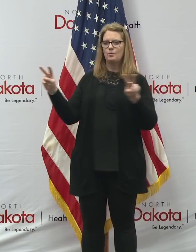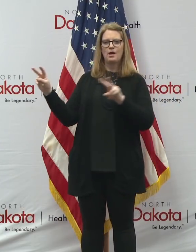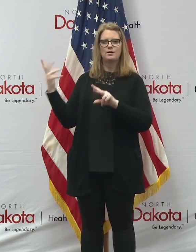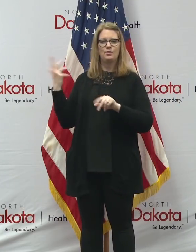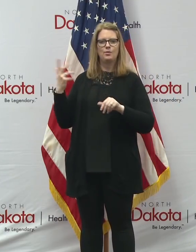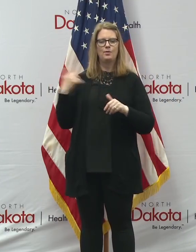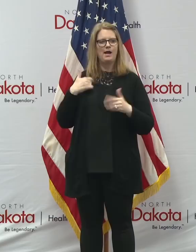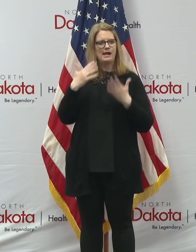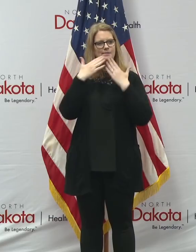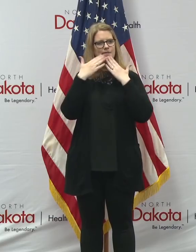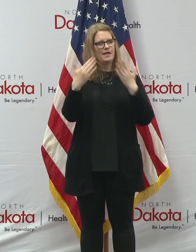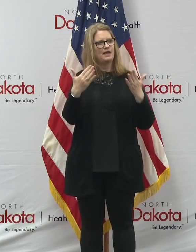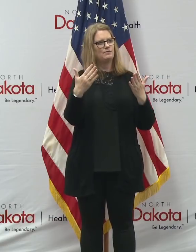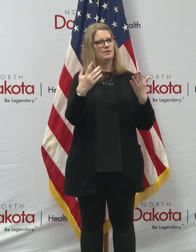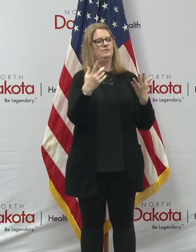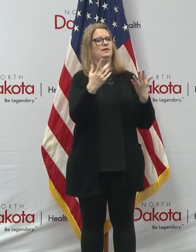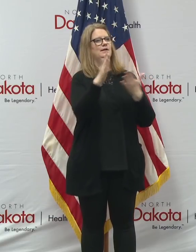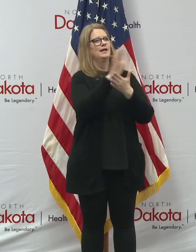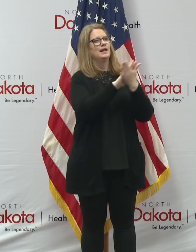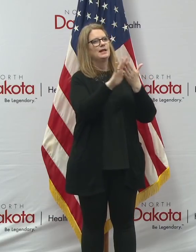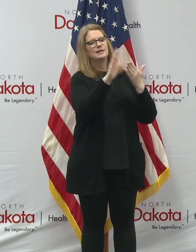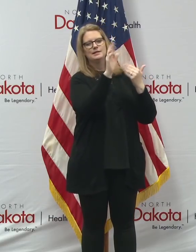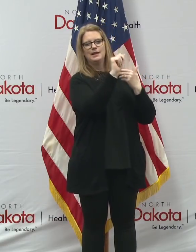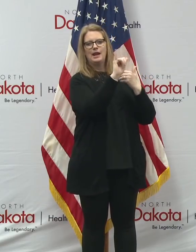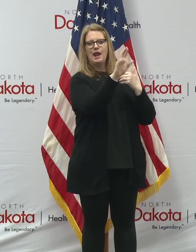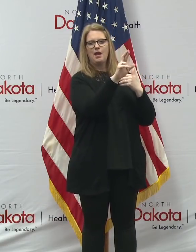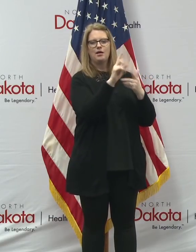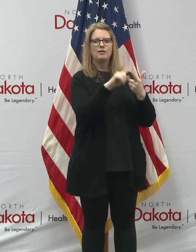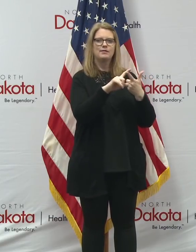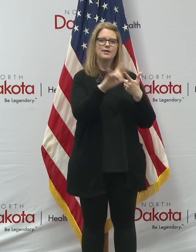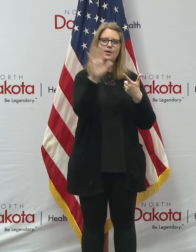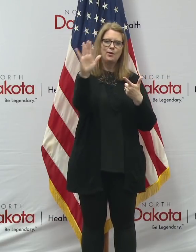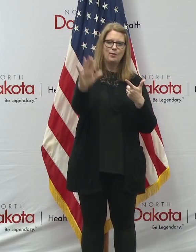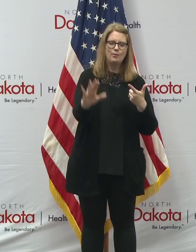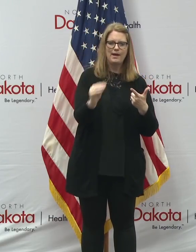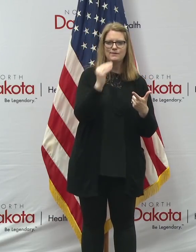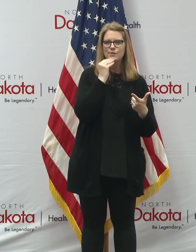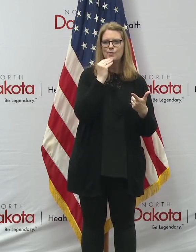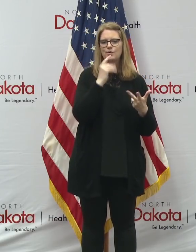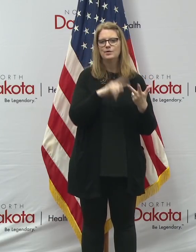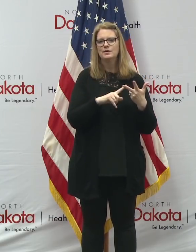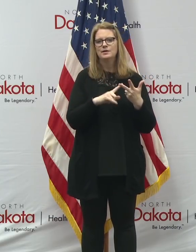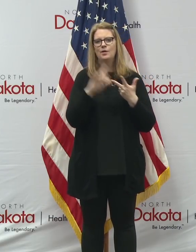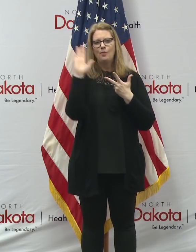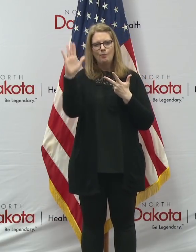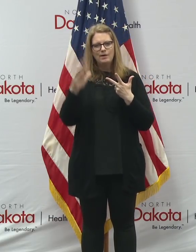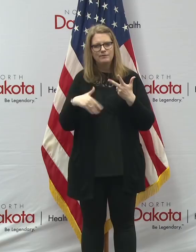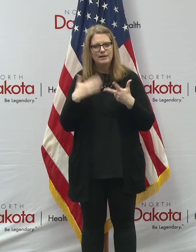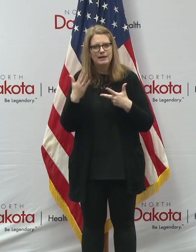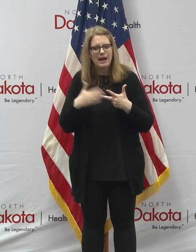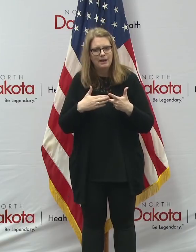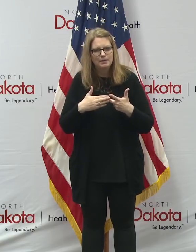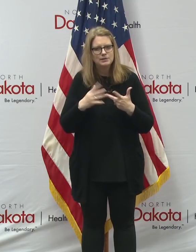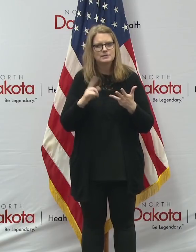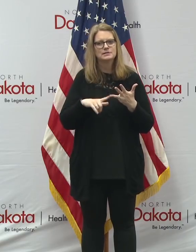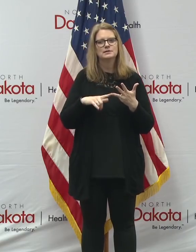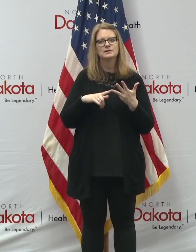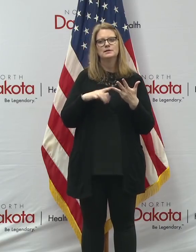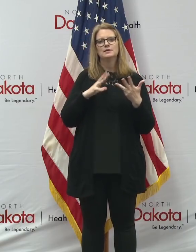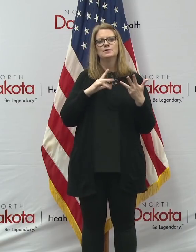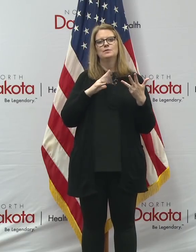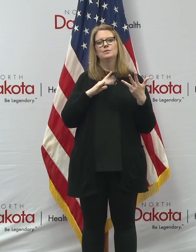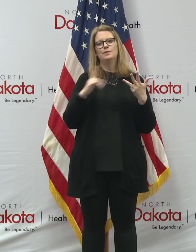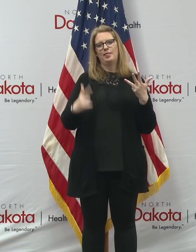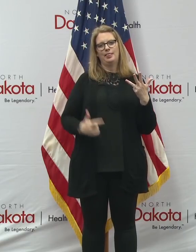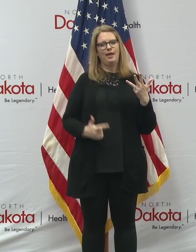whether that's, uh, you know, clean air or, or great food, uh, fantastic neighbors, uh, uh, incredible way of life,